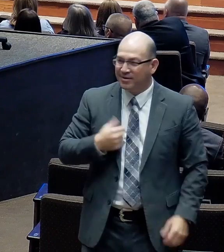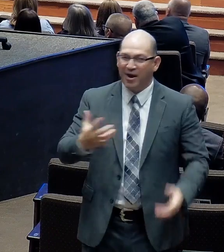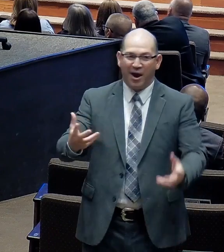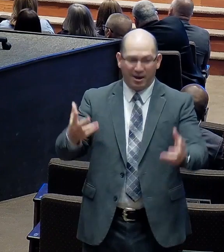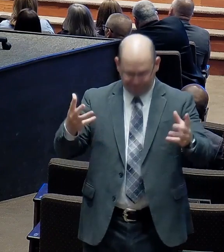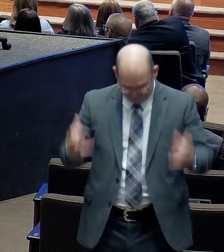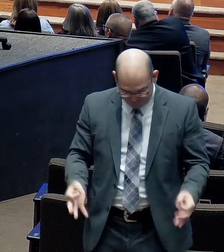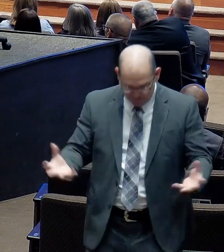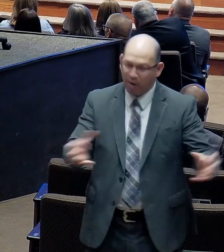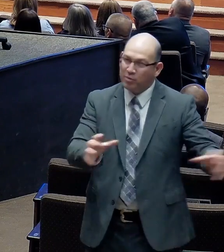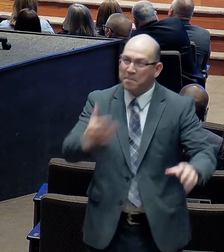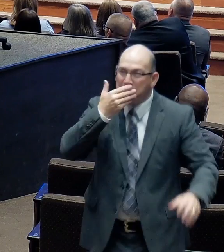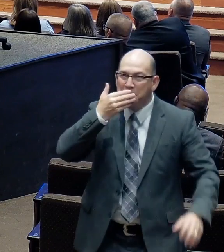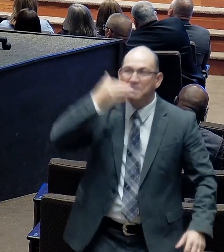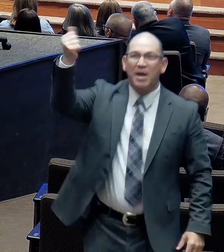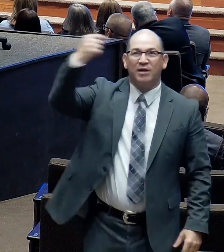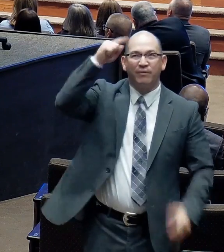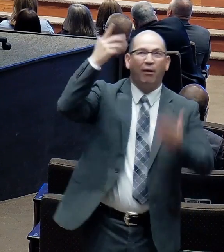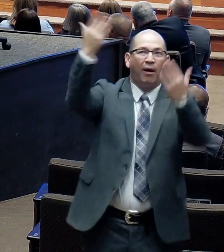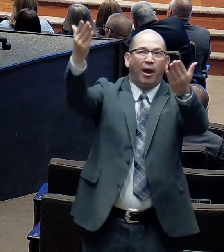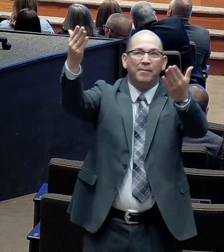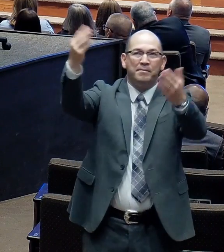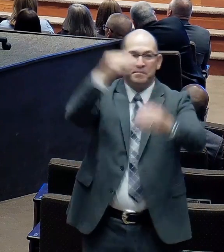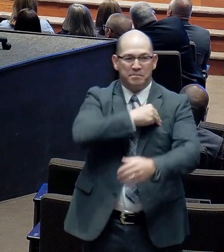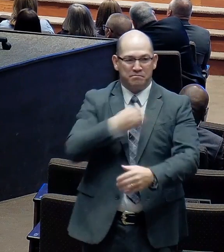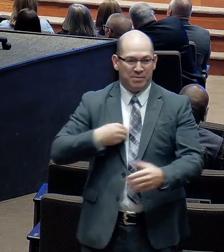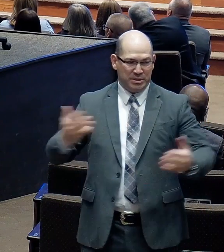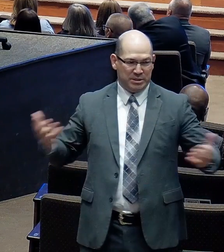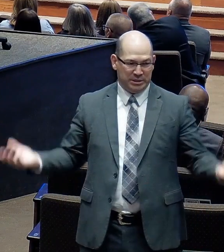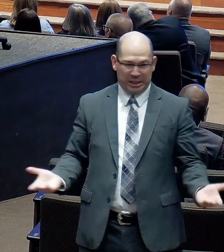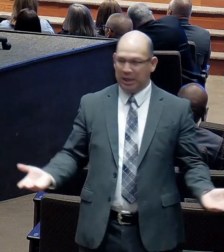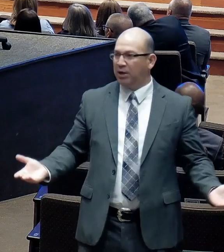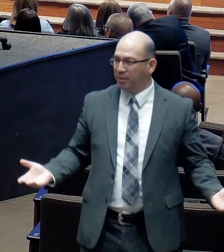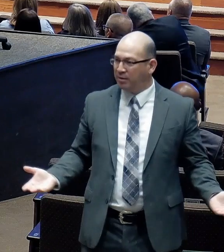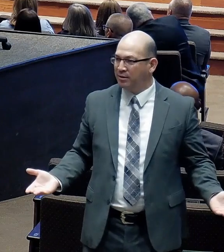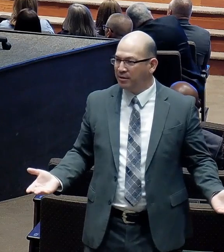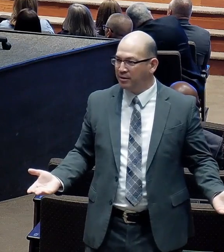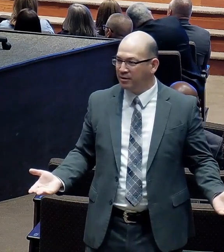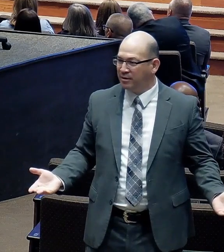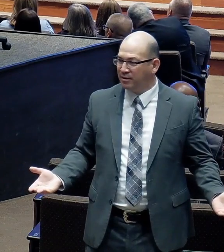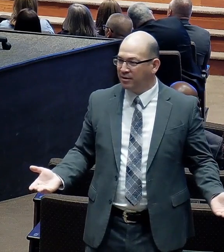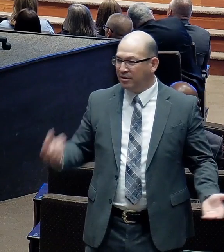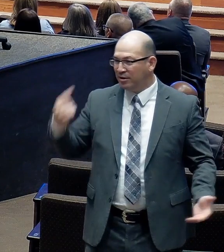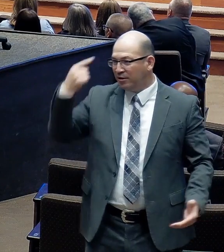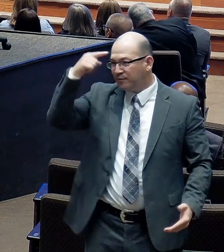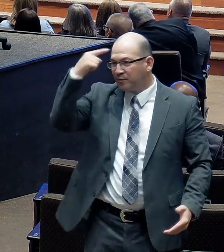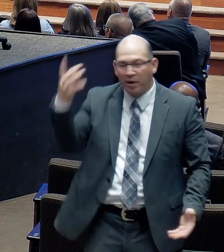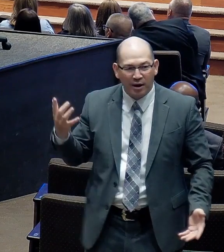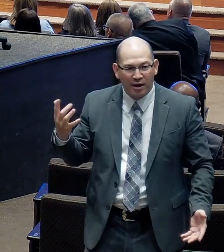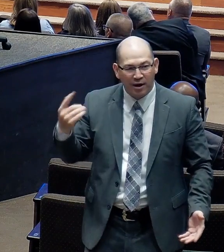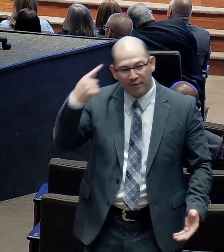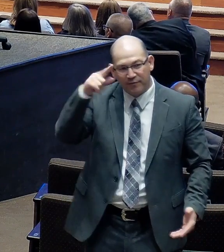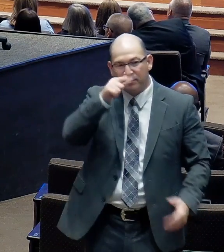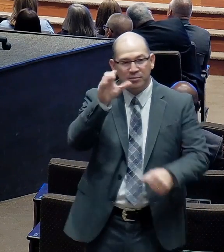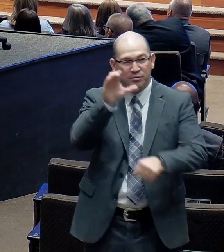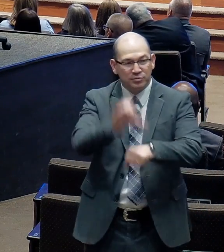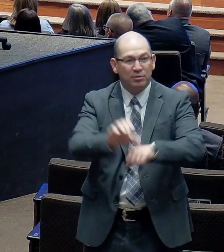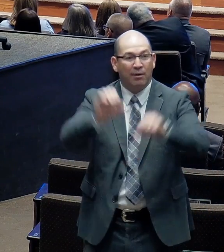As a member of Lancaster Baptist Church. So Lancaster Baptist Church. Can be not only. A